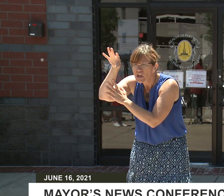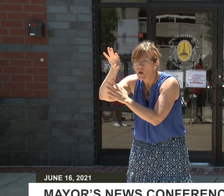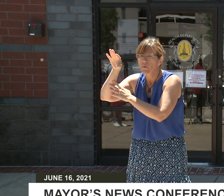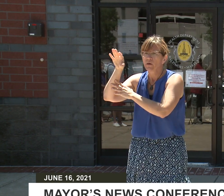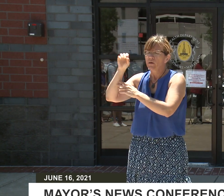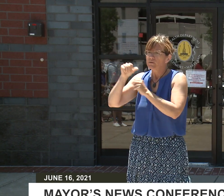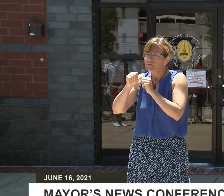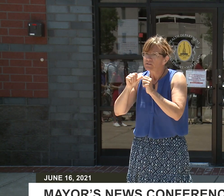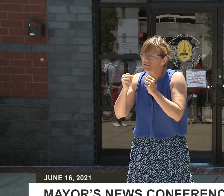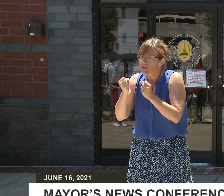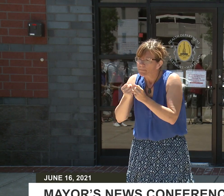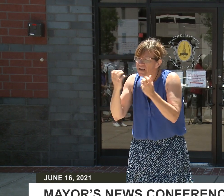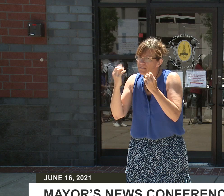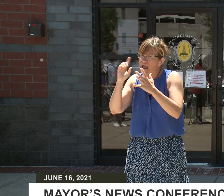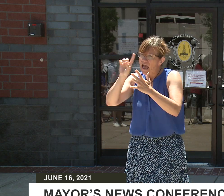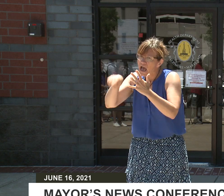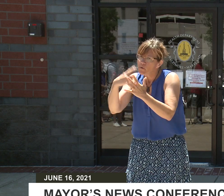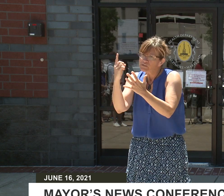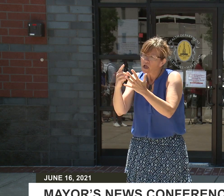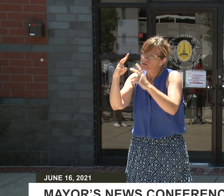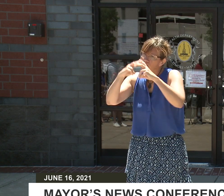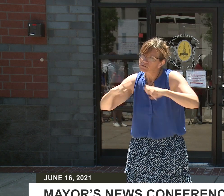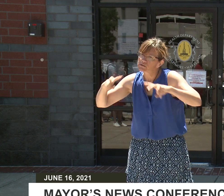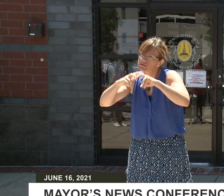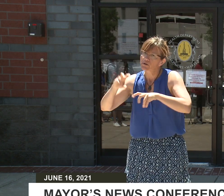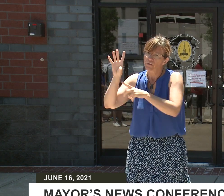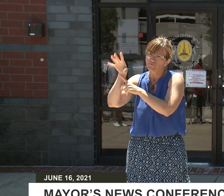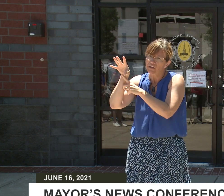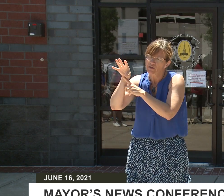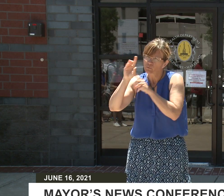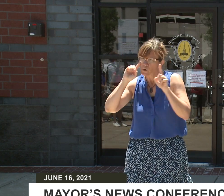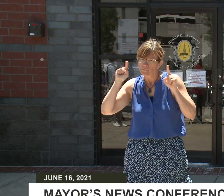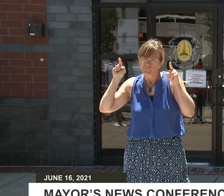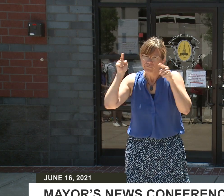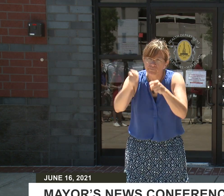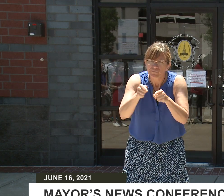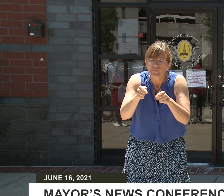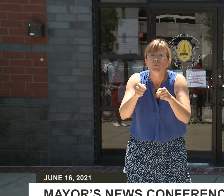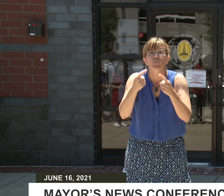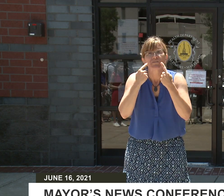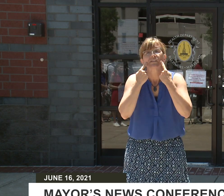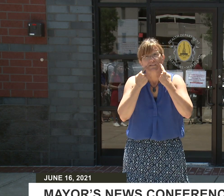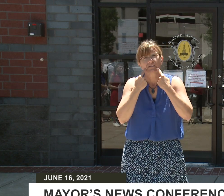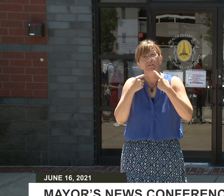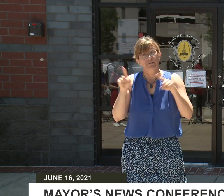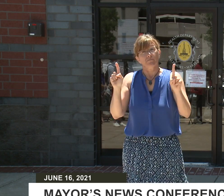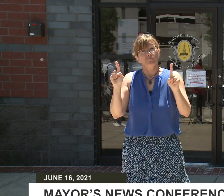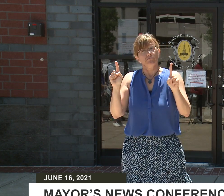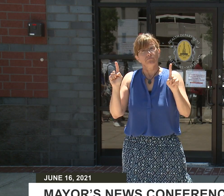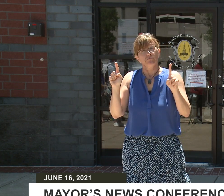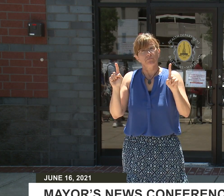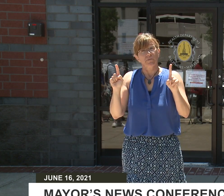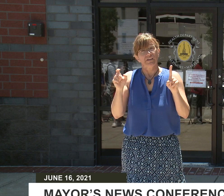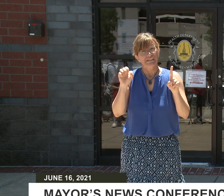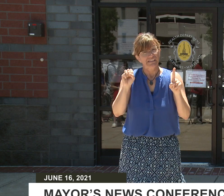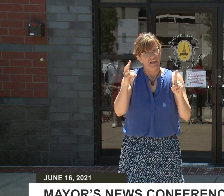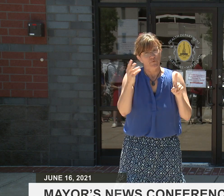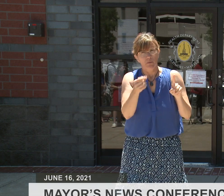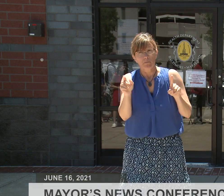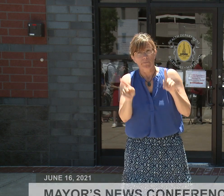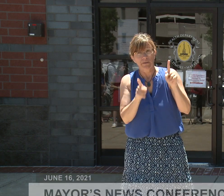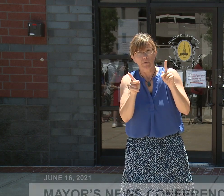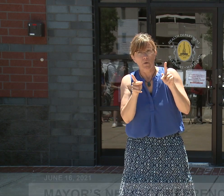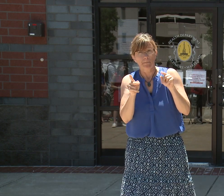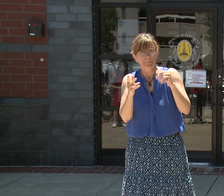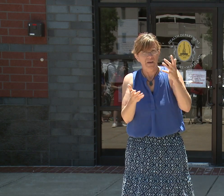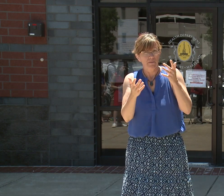of individuals who we believe work together. And there are several photographs of individuals who we did not know at the moment we